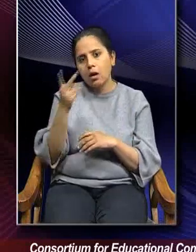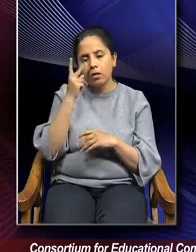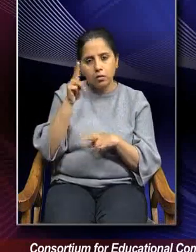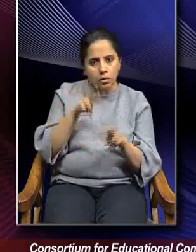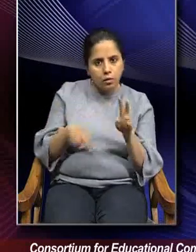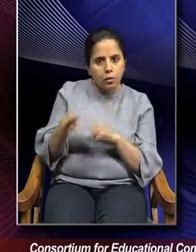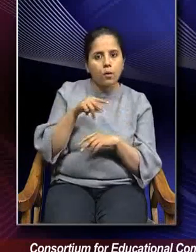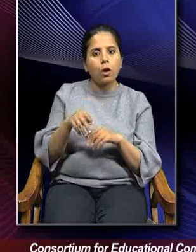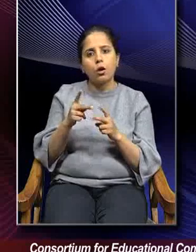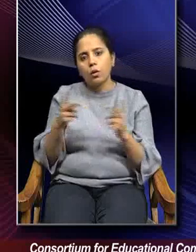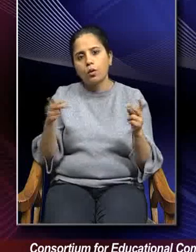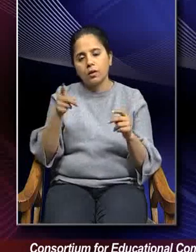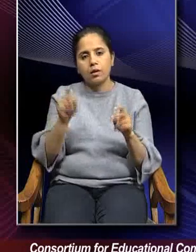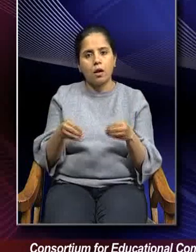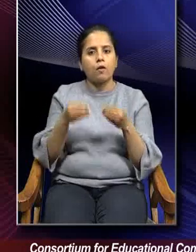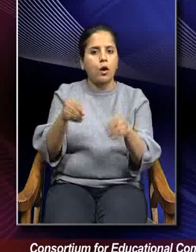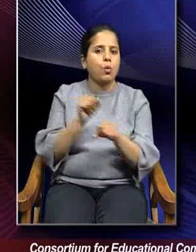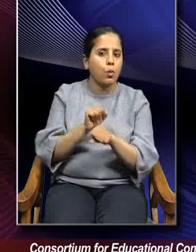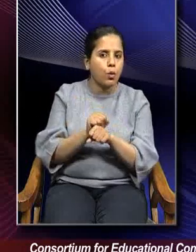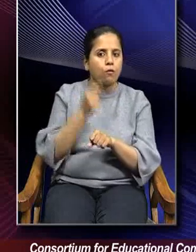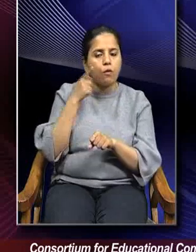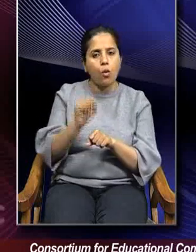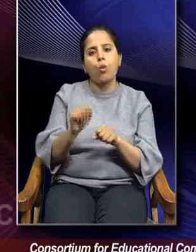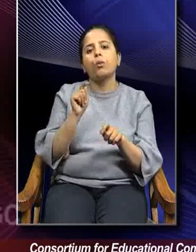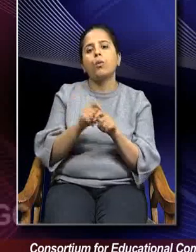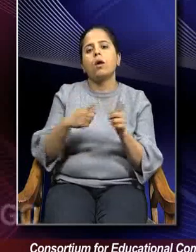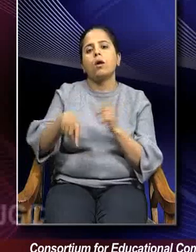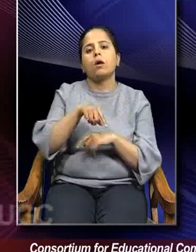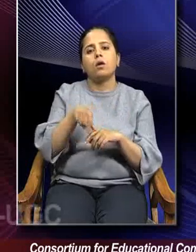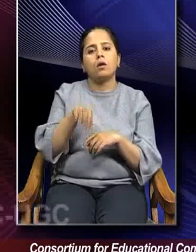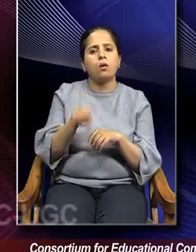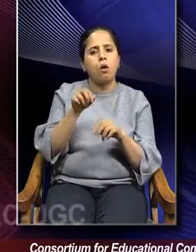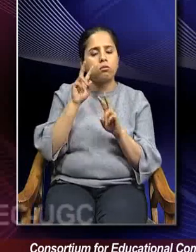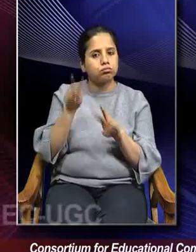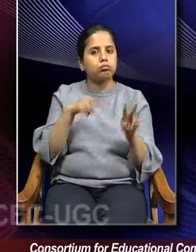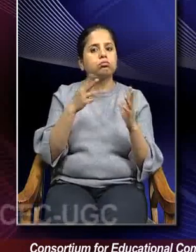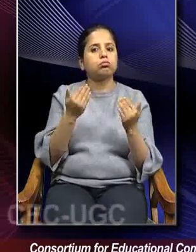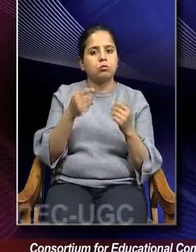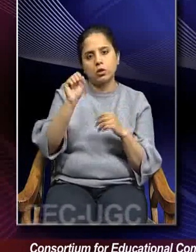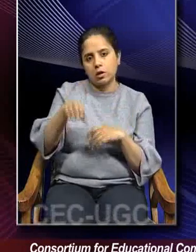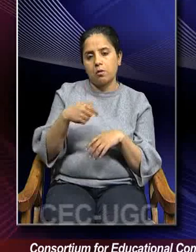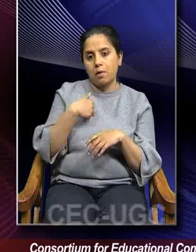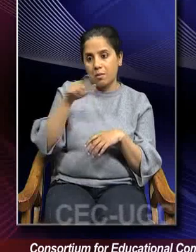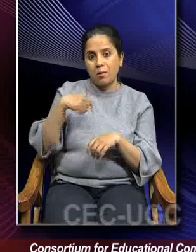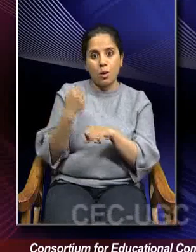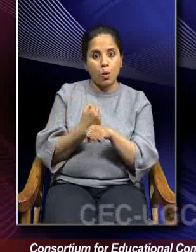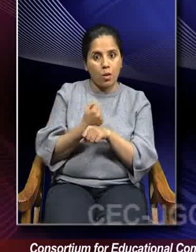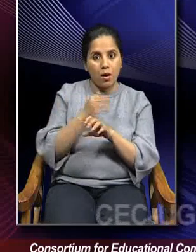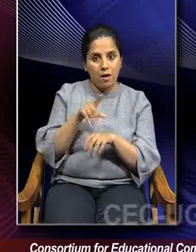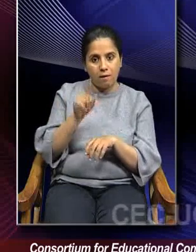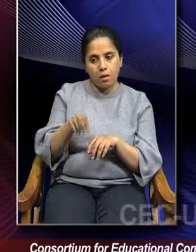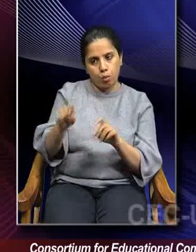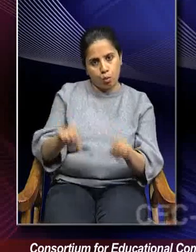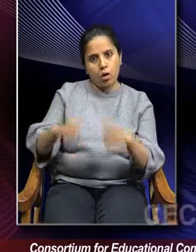of assignments. You can give some assignment to an employee and draw your inference that yes, my employee is having that